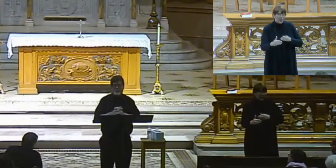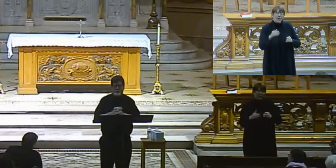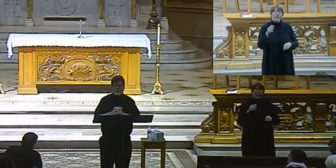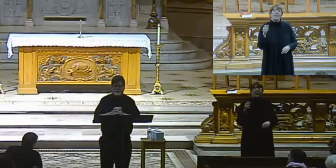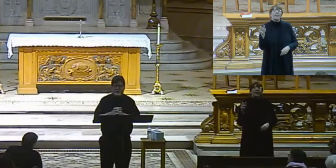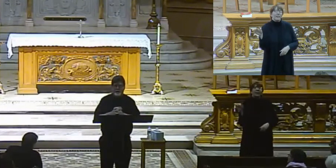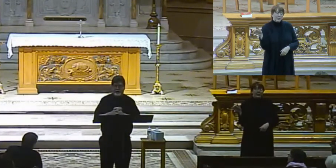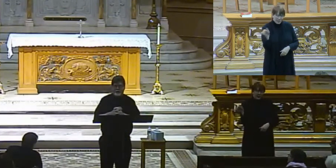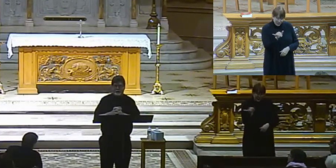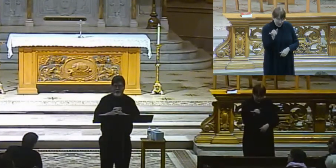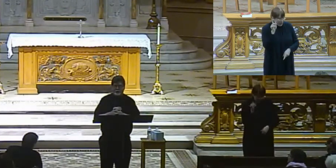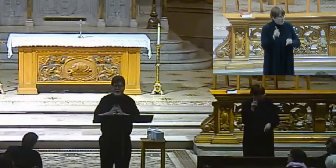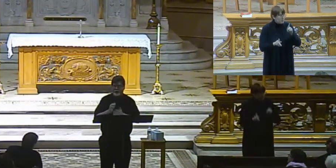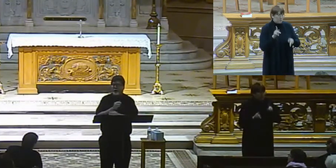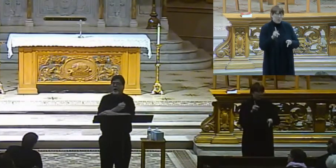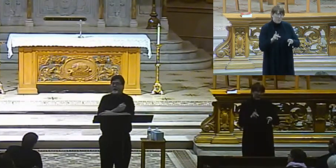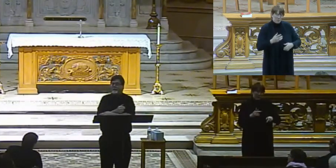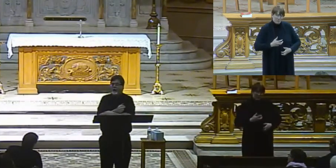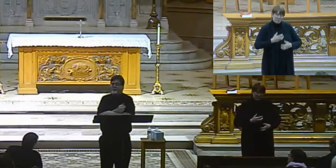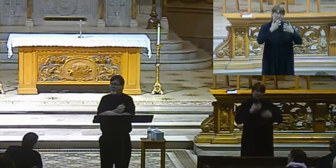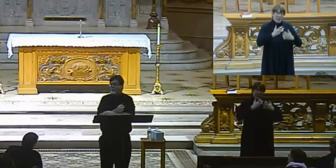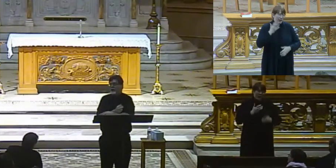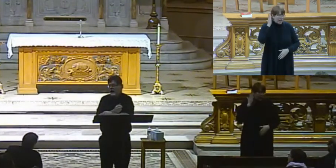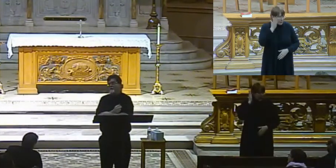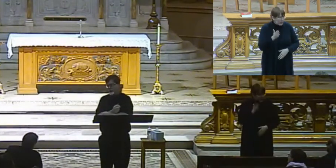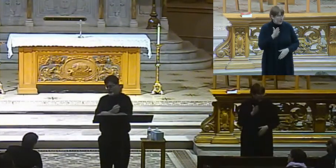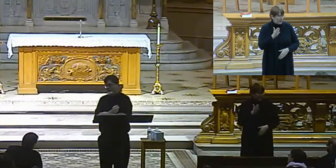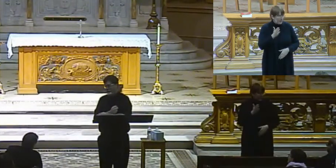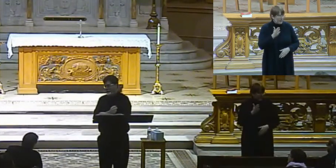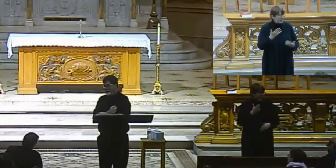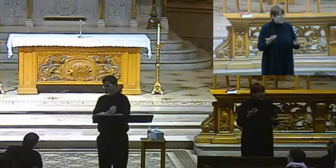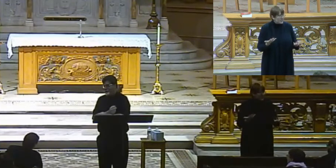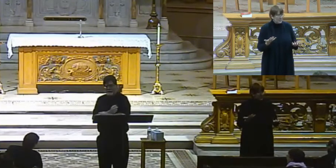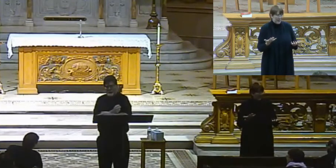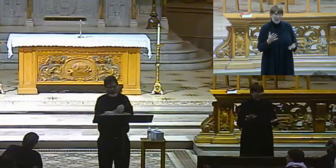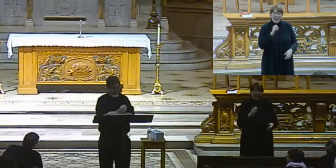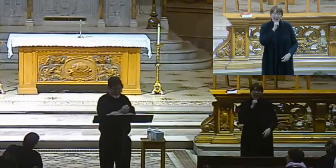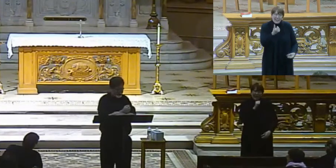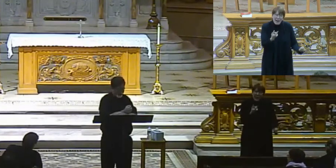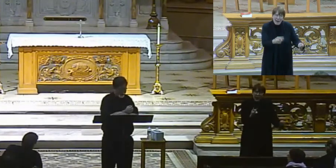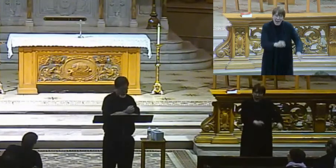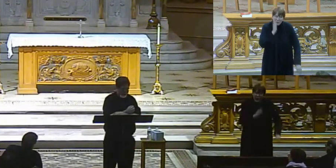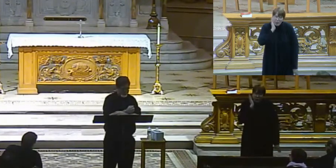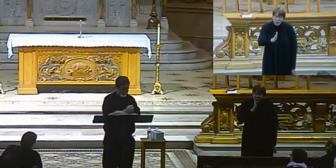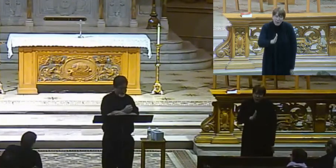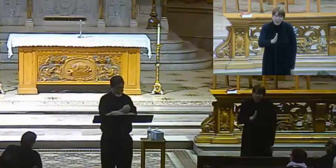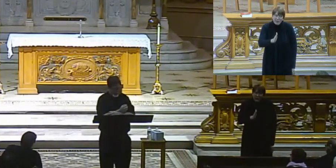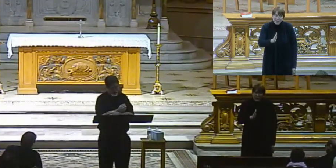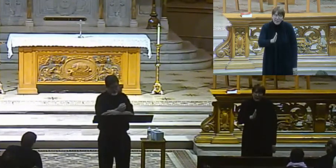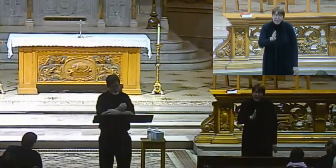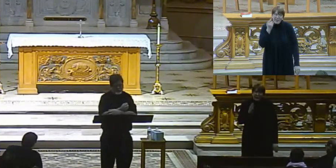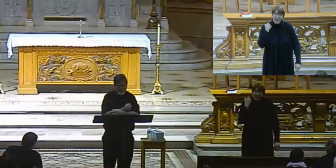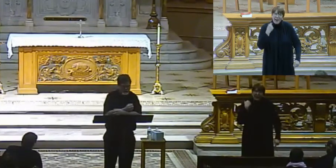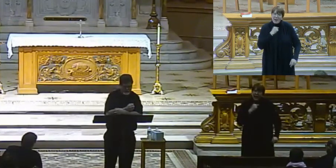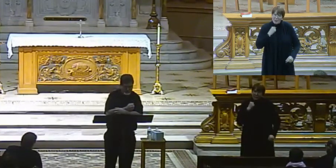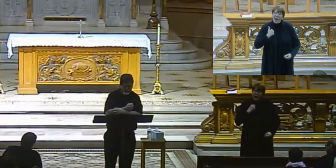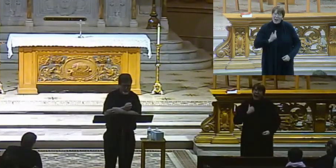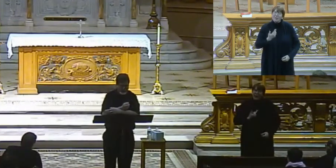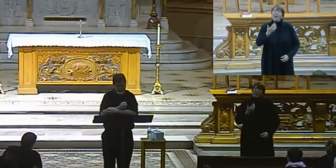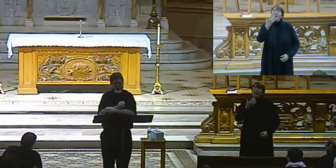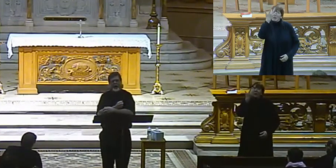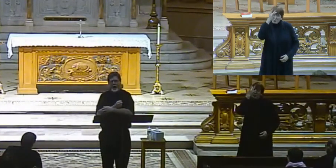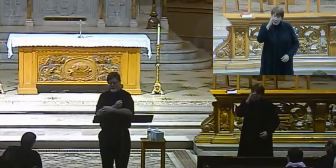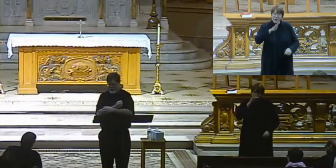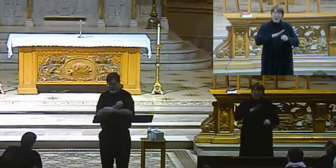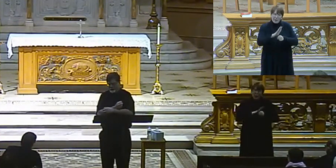too would be driven out on a rail. So that won't be happening, all right? That won't be happening as long as I'm the pastor. I'm smart enough to